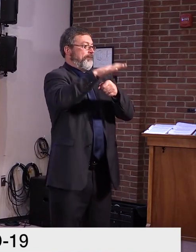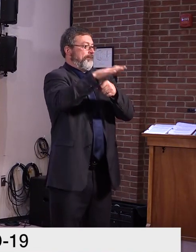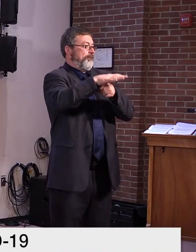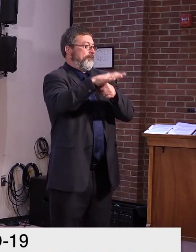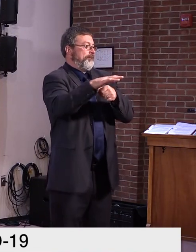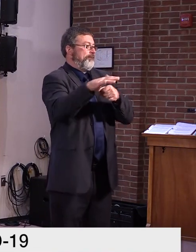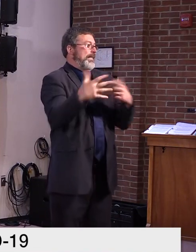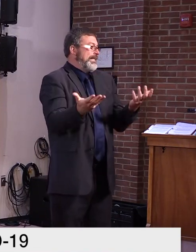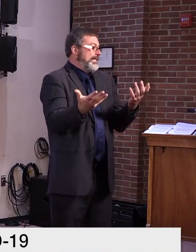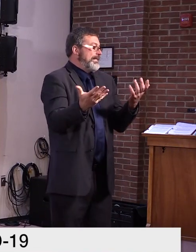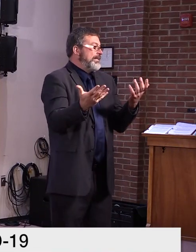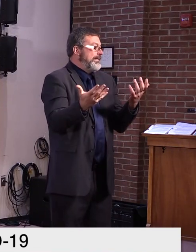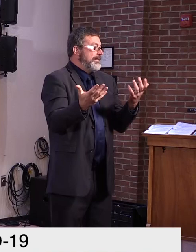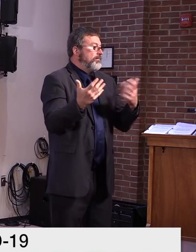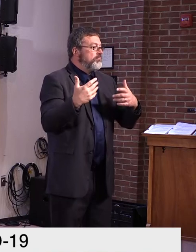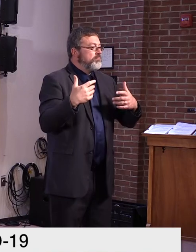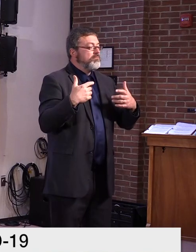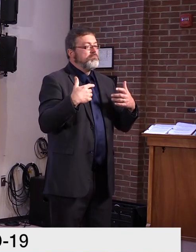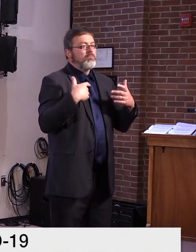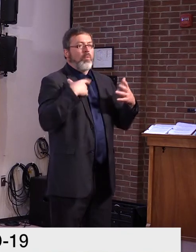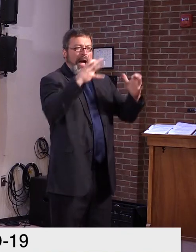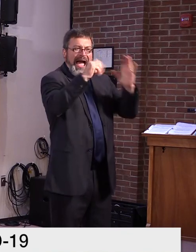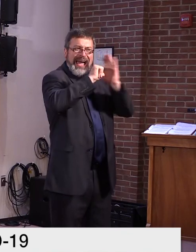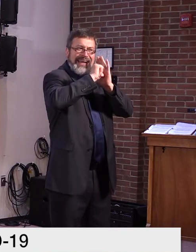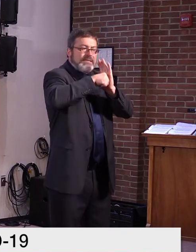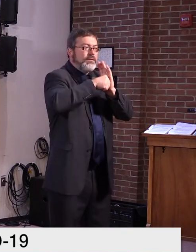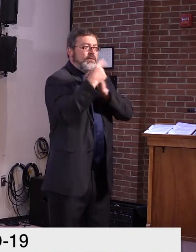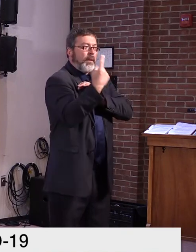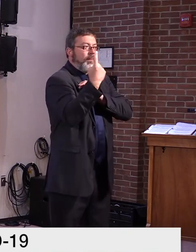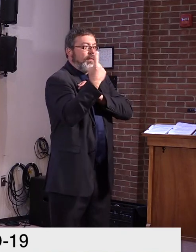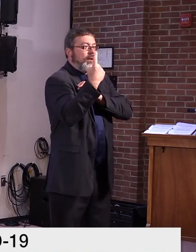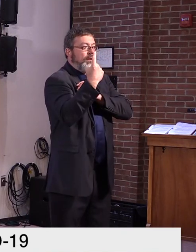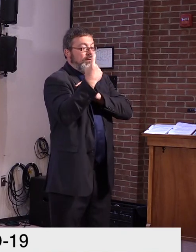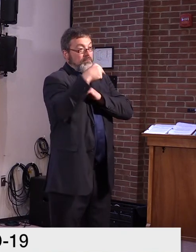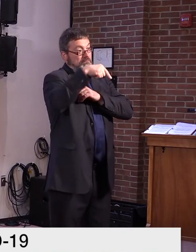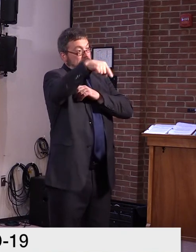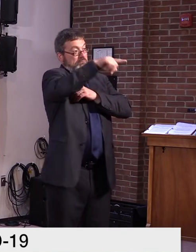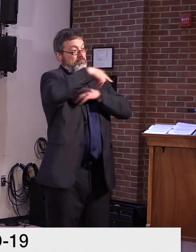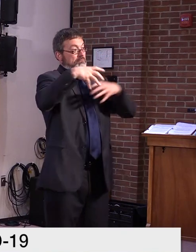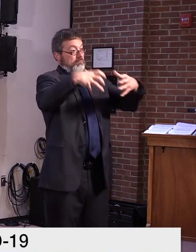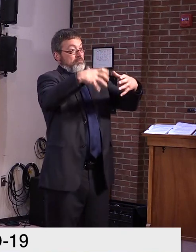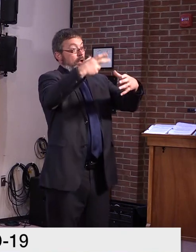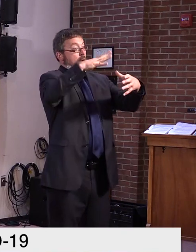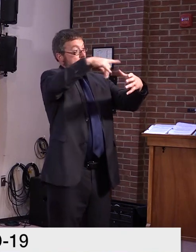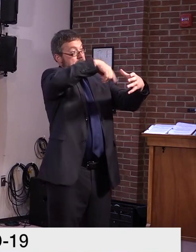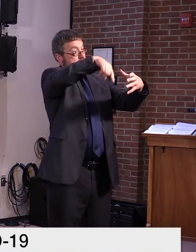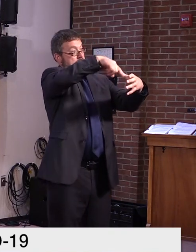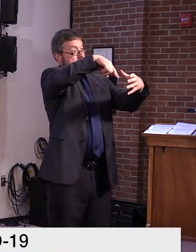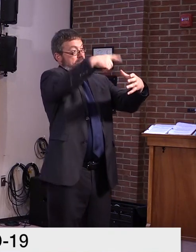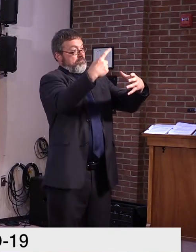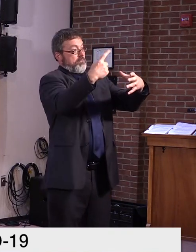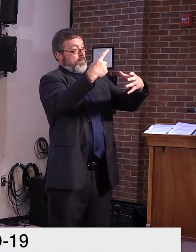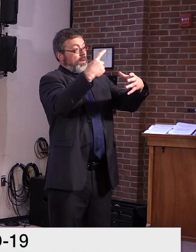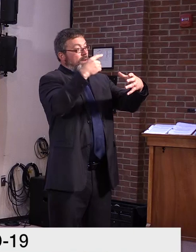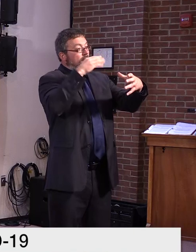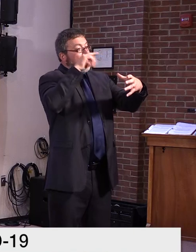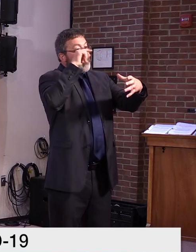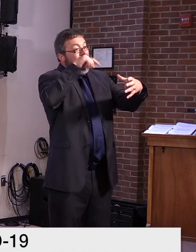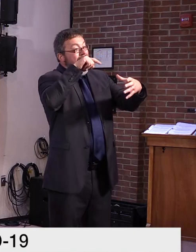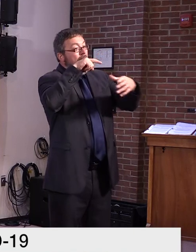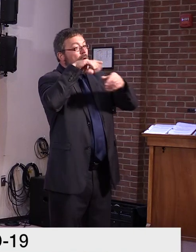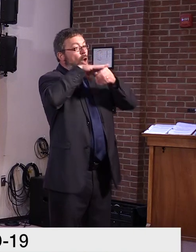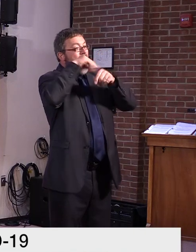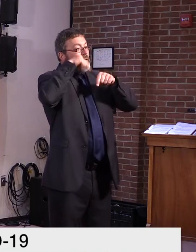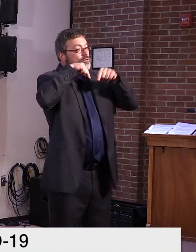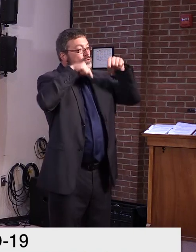would just want to be clear, you know, we could have a hub that's looking for staffing, but they're looking for staffing at a particular location. All the rest of the